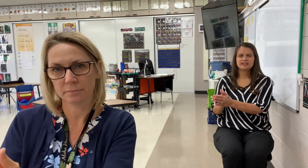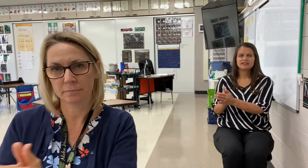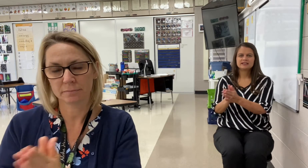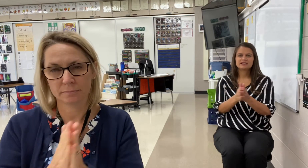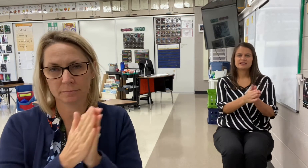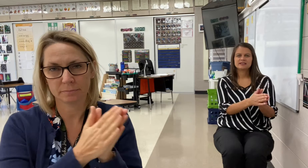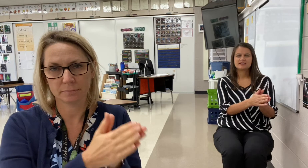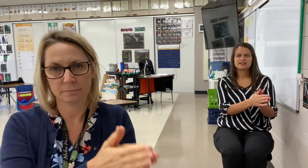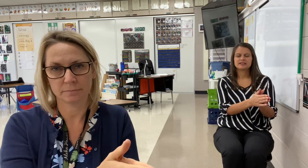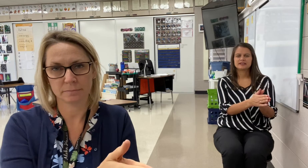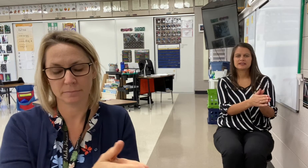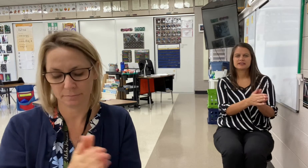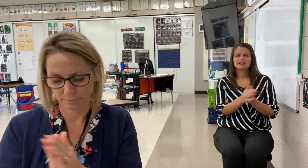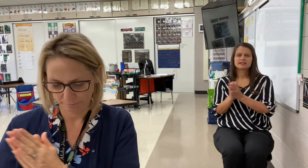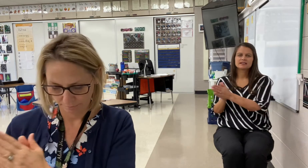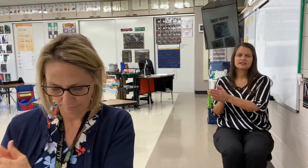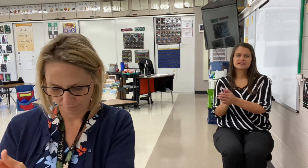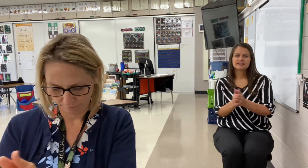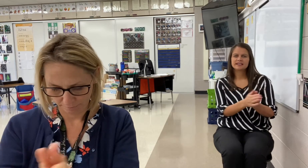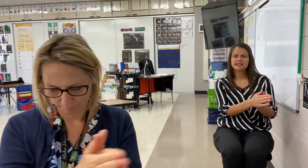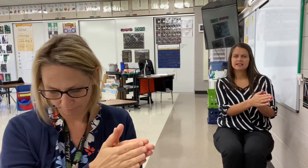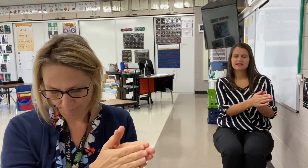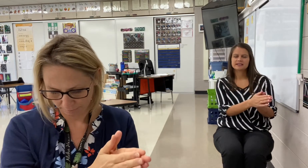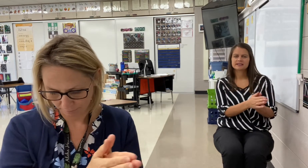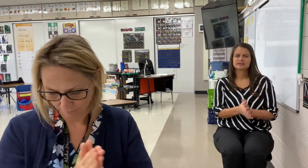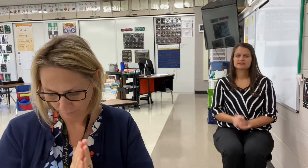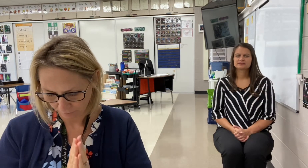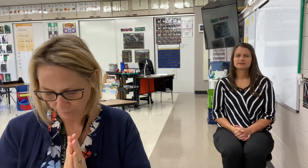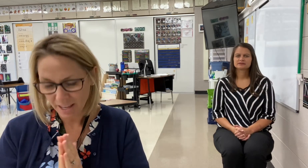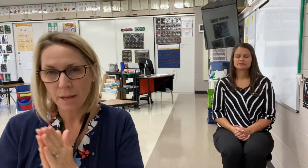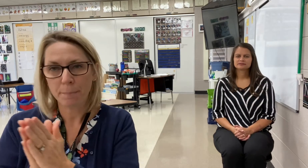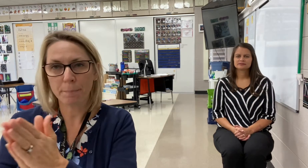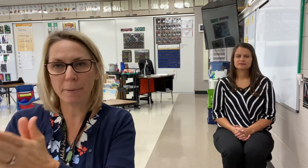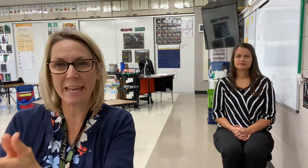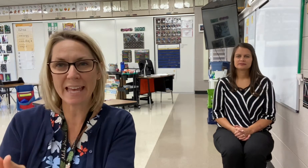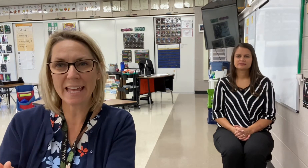Seed. Seed. Seed. Seed.